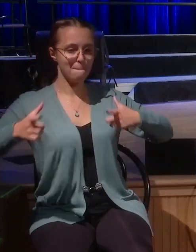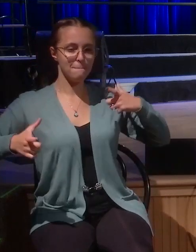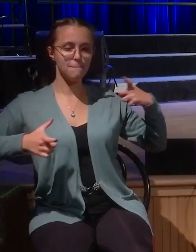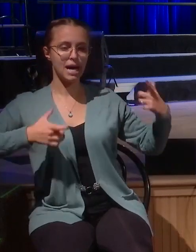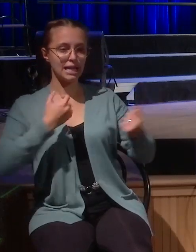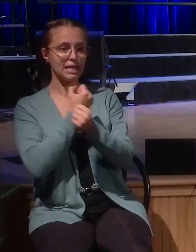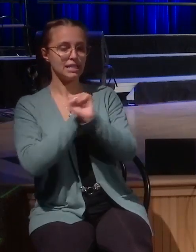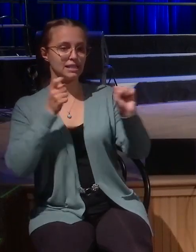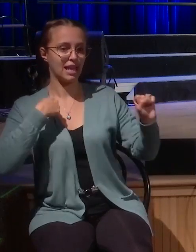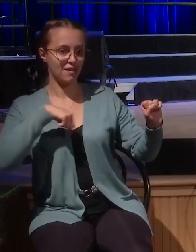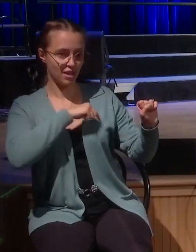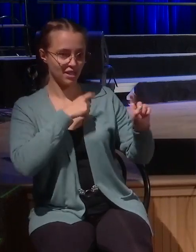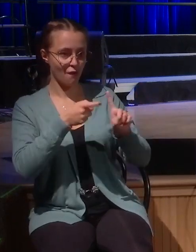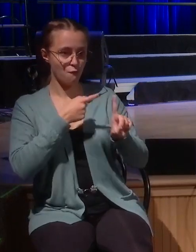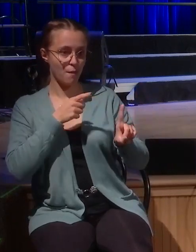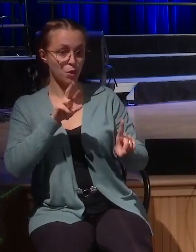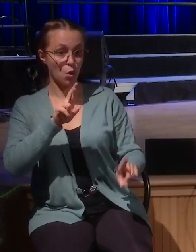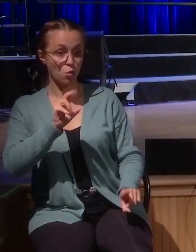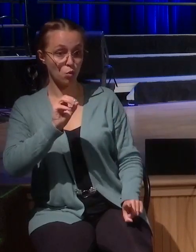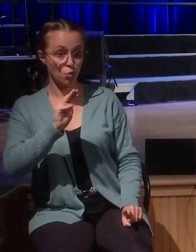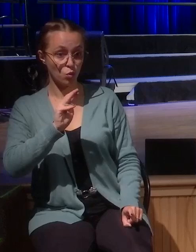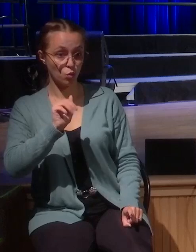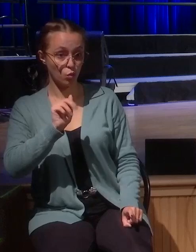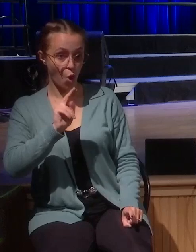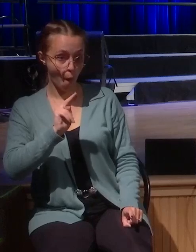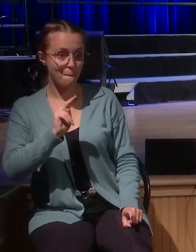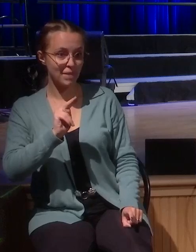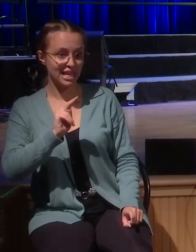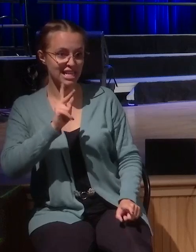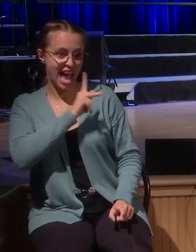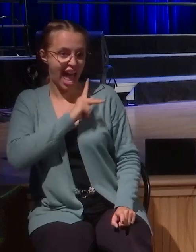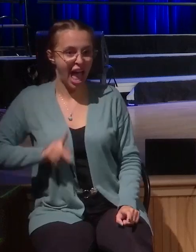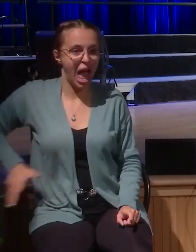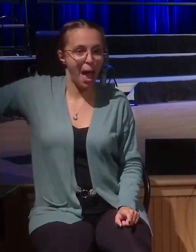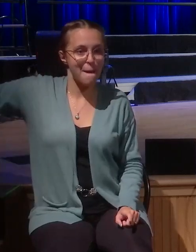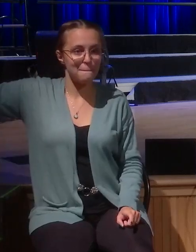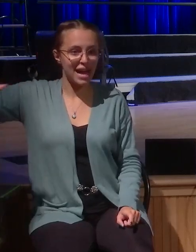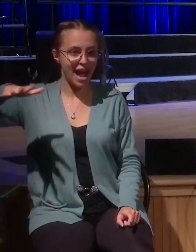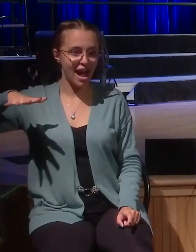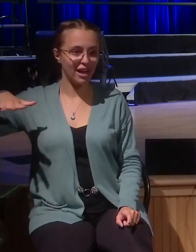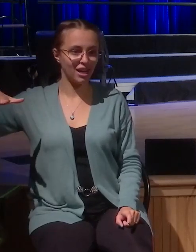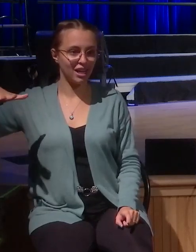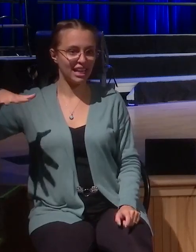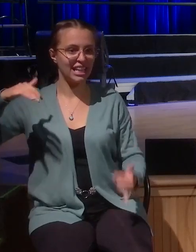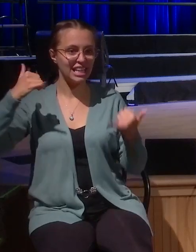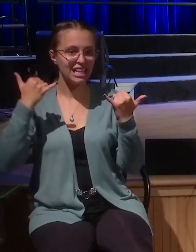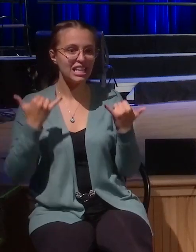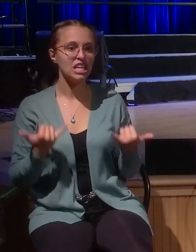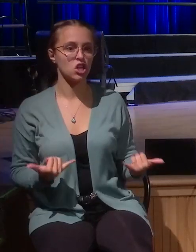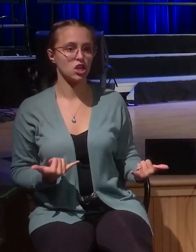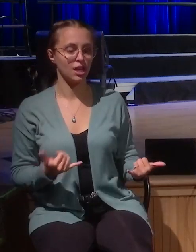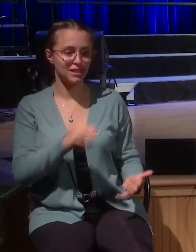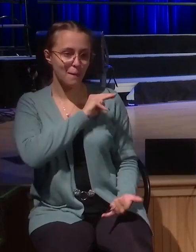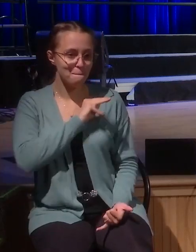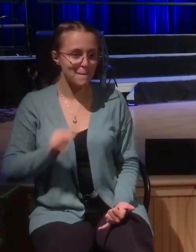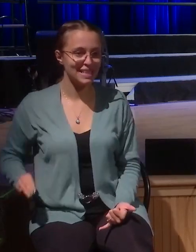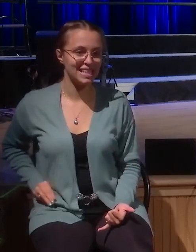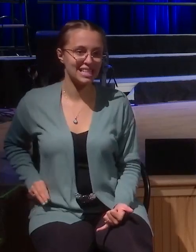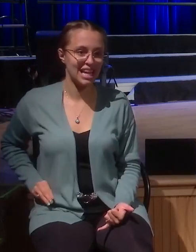or the Assyrians or anyone who would come against us. Here is the messianic era now. And Jesus says, I've